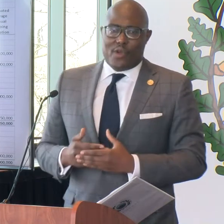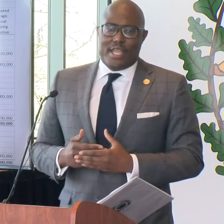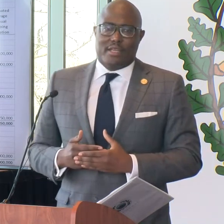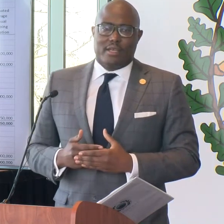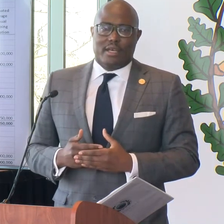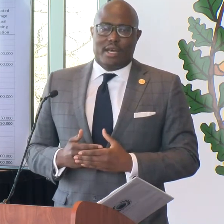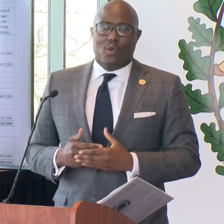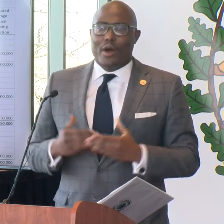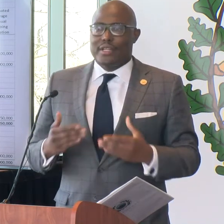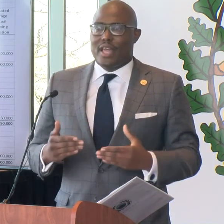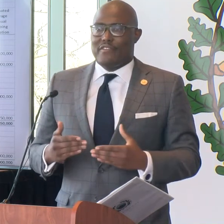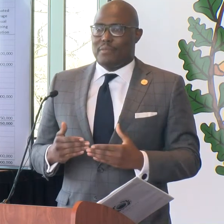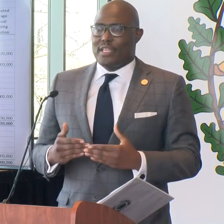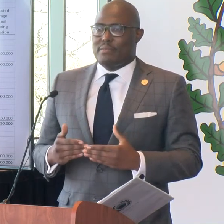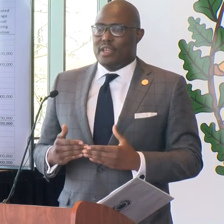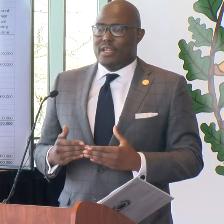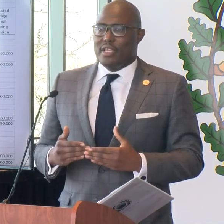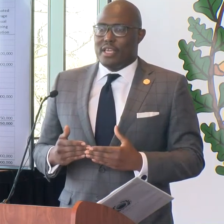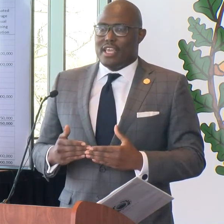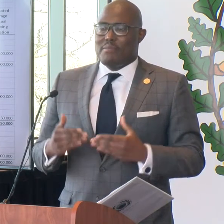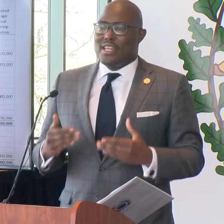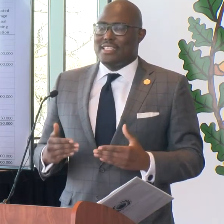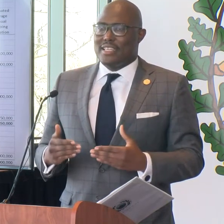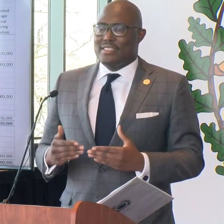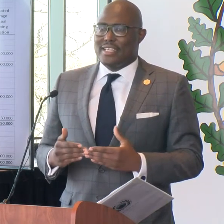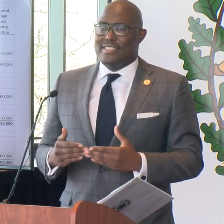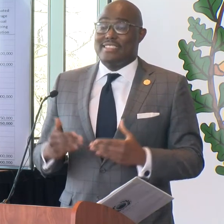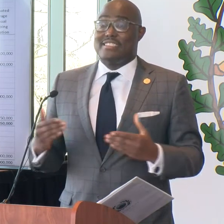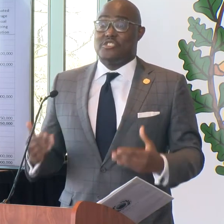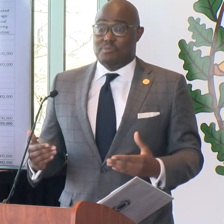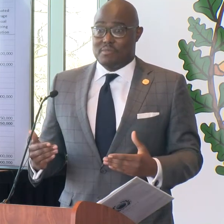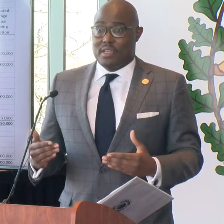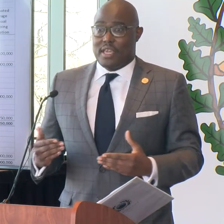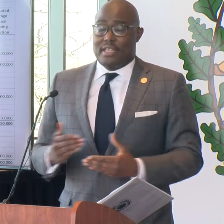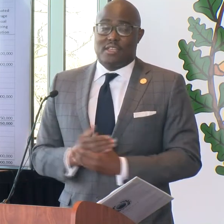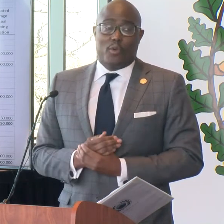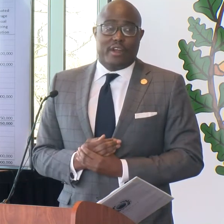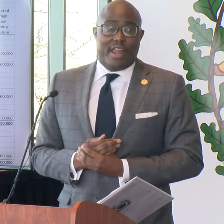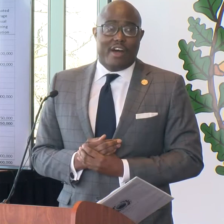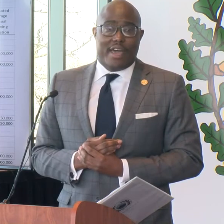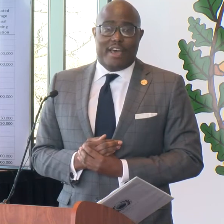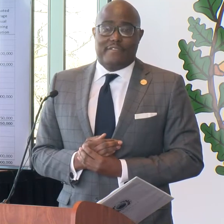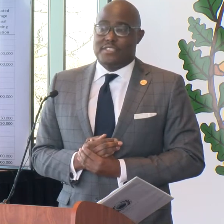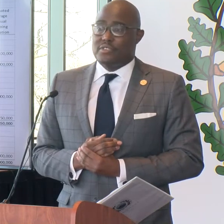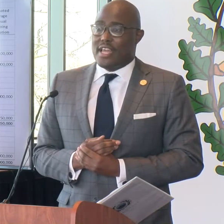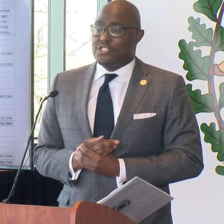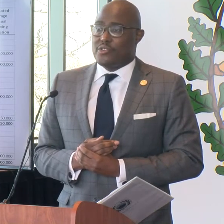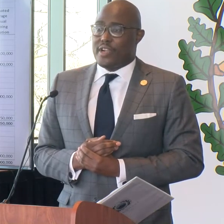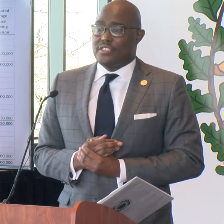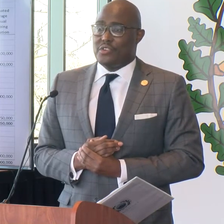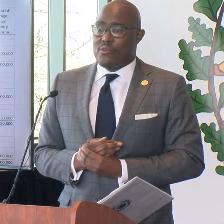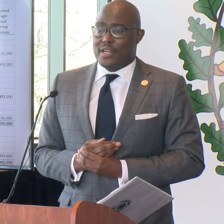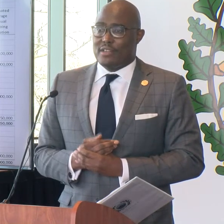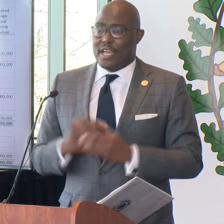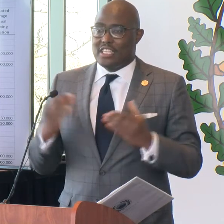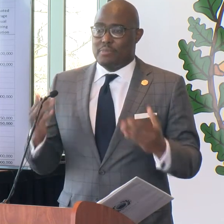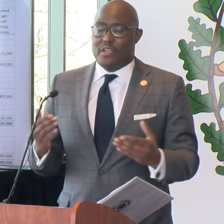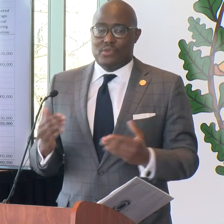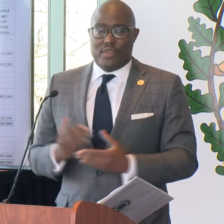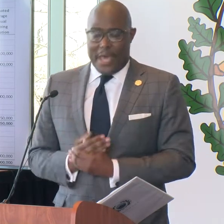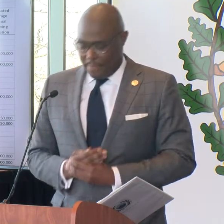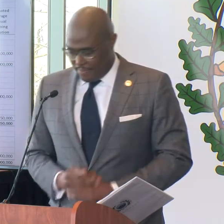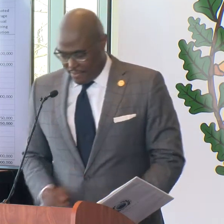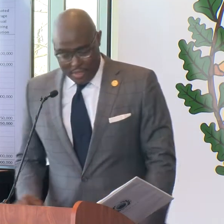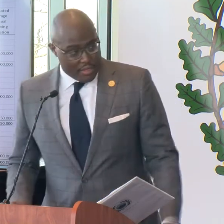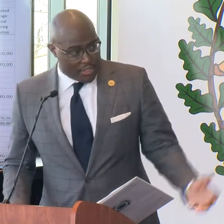Another great quality of life and place amenity in many cities is its zoo. And so we're going to now have Susan Alturi, our zoo director, to kind of